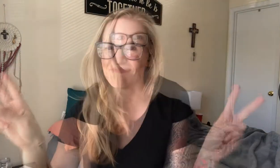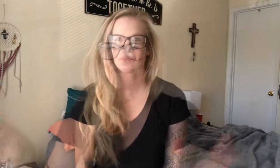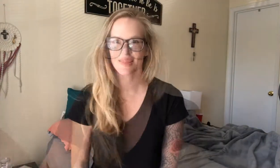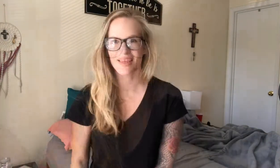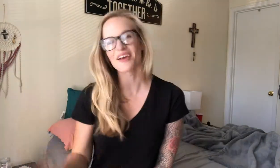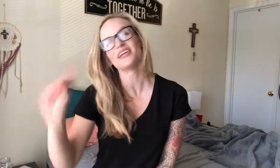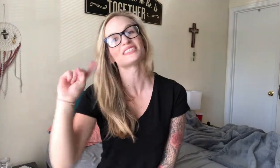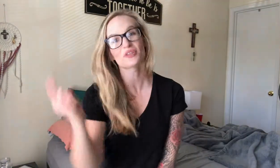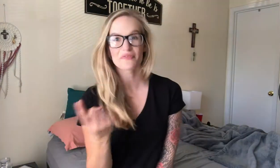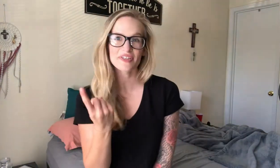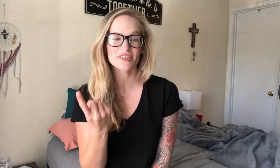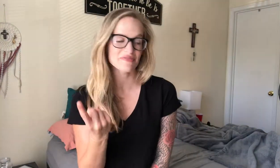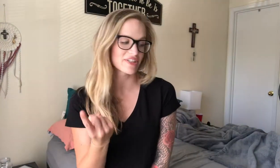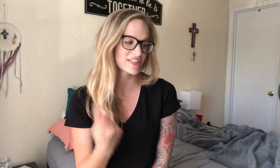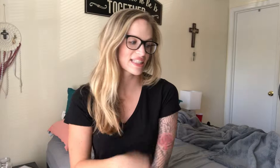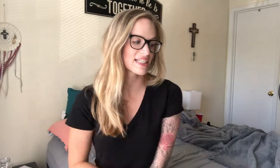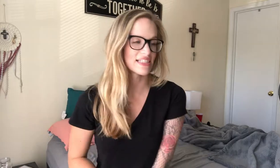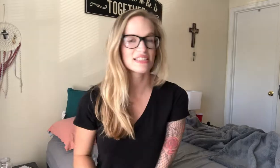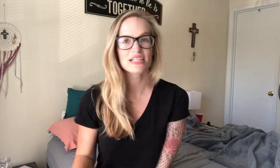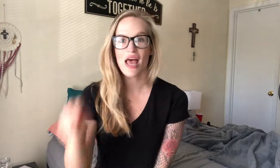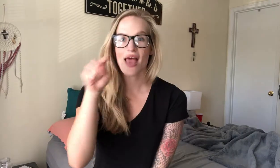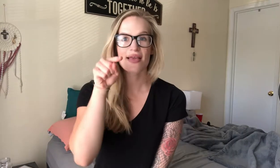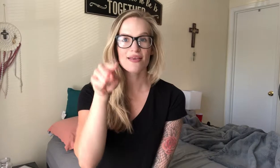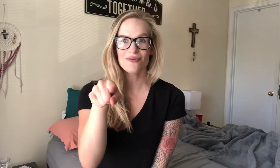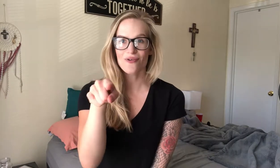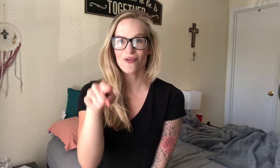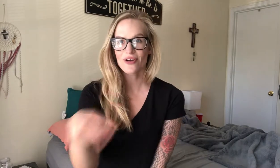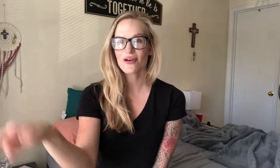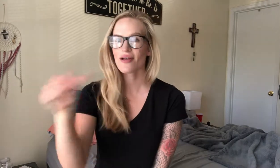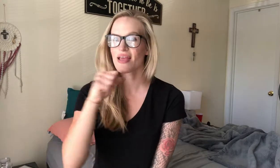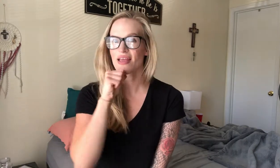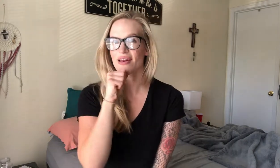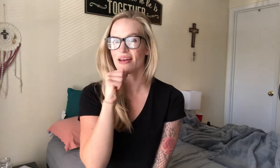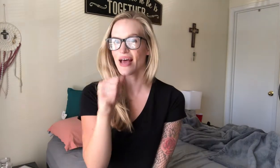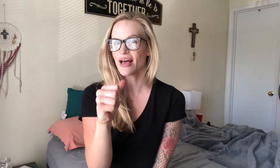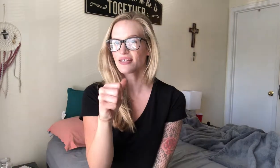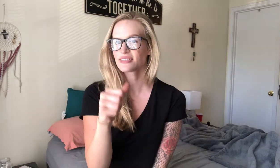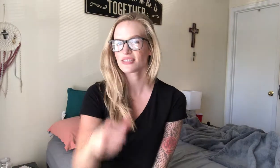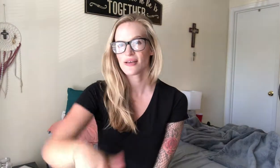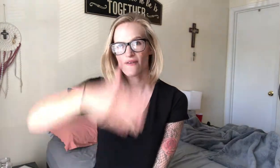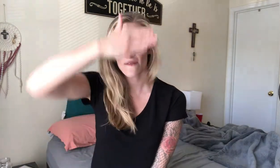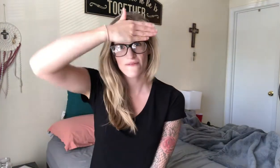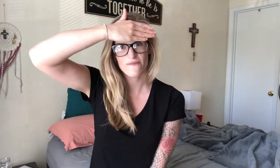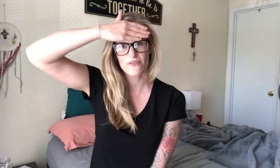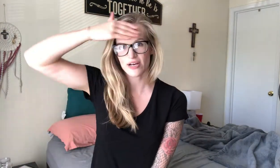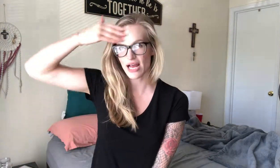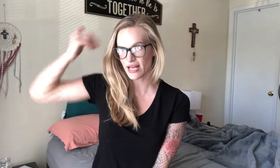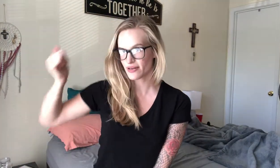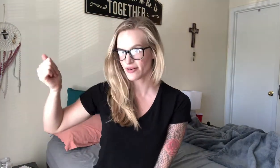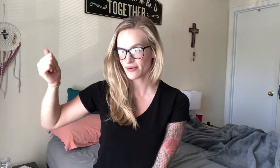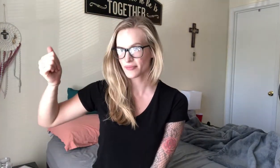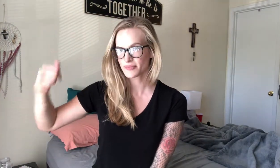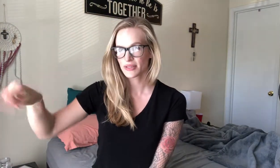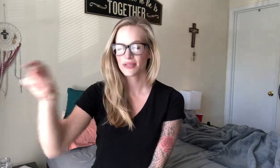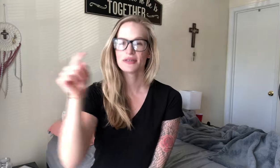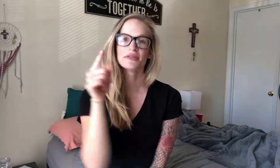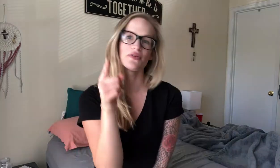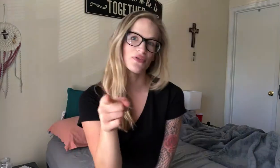All right. So the first verse is, you're not forgotten. So